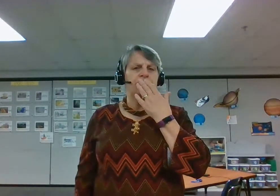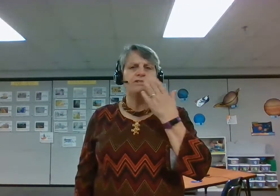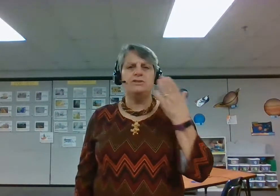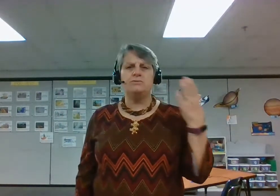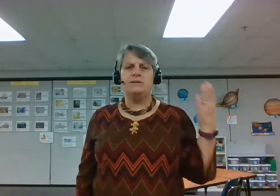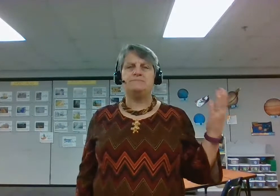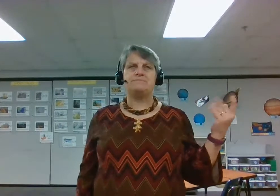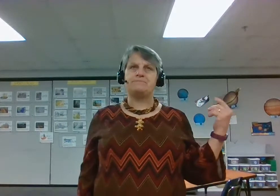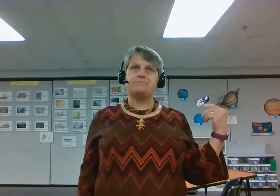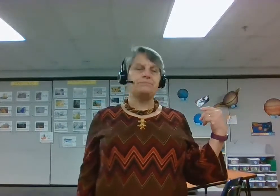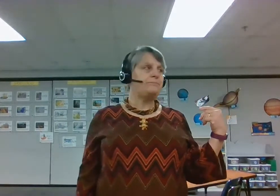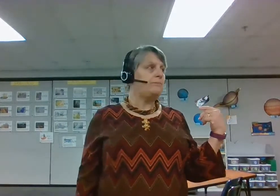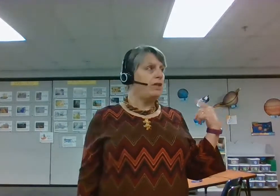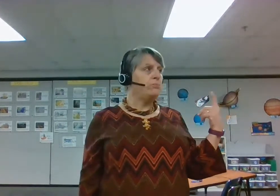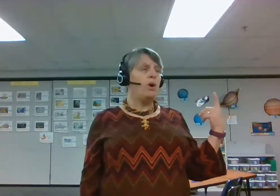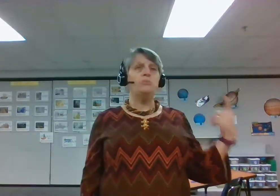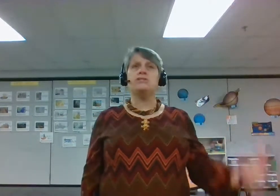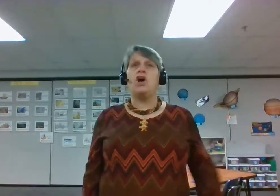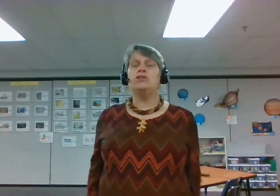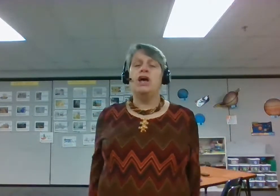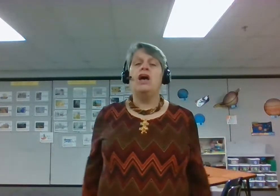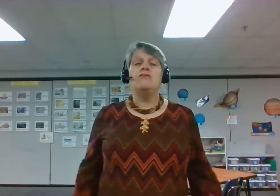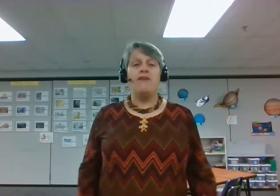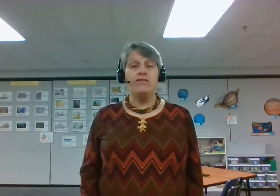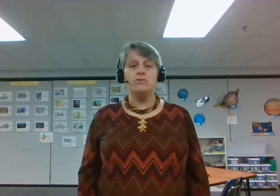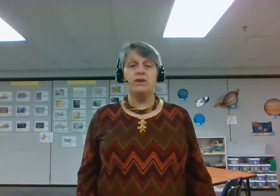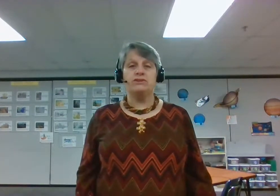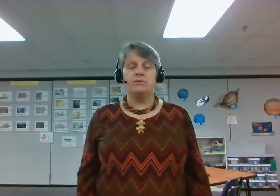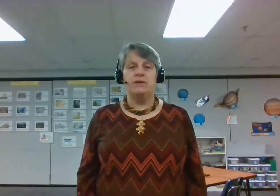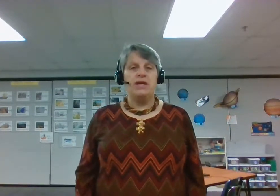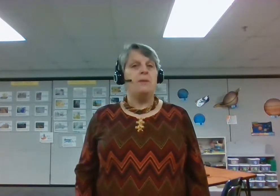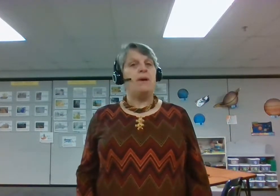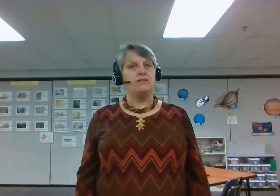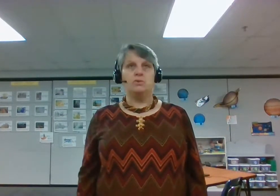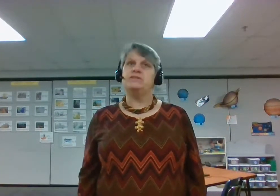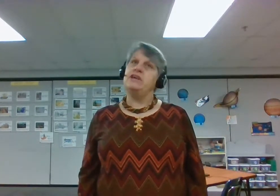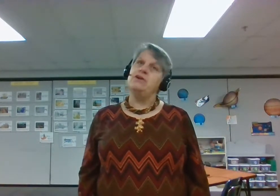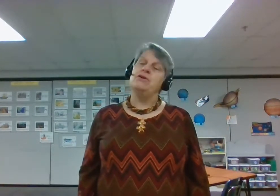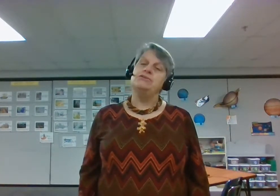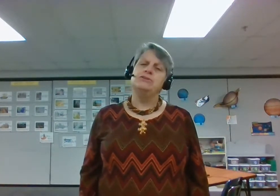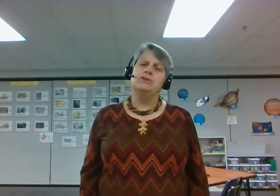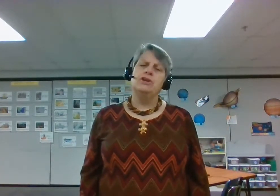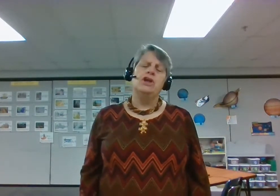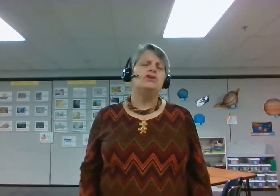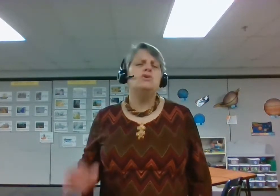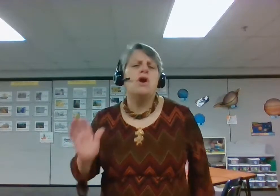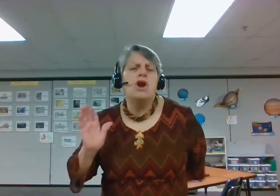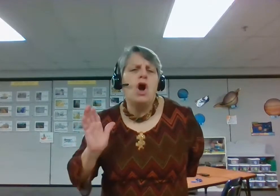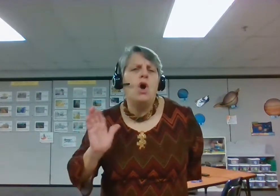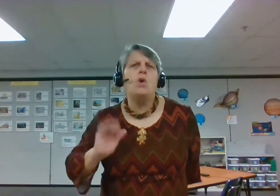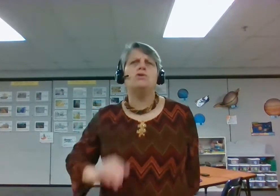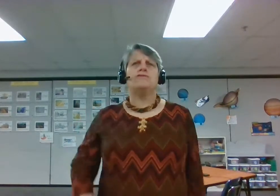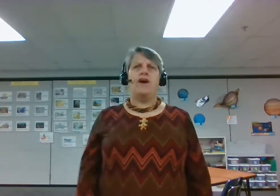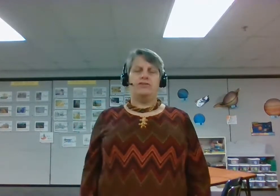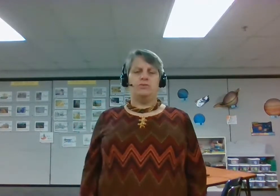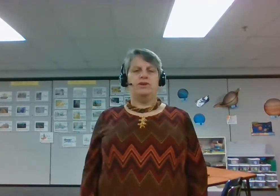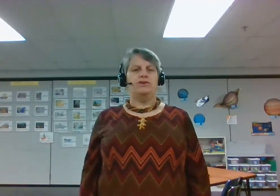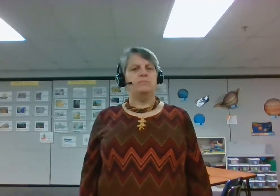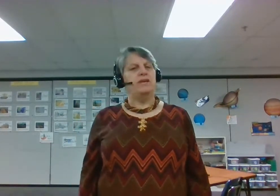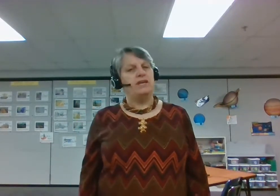Excuse me. The poem is called Father William by Lewis Carroll. You are old, Father William, the